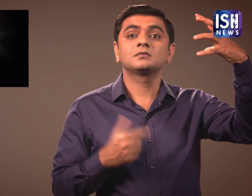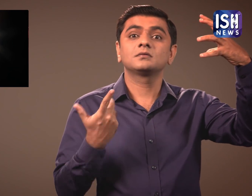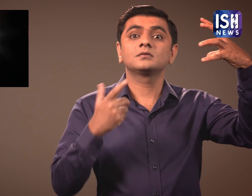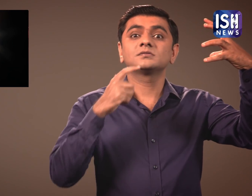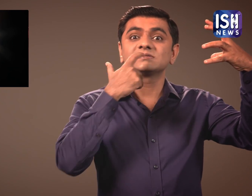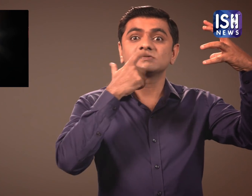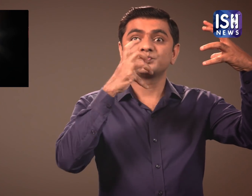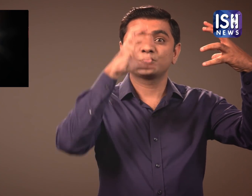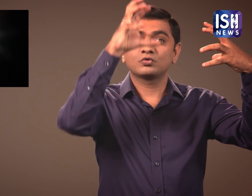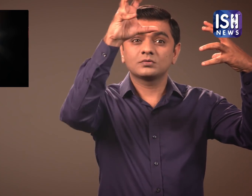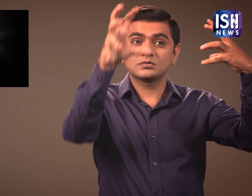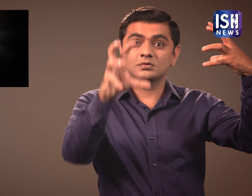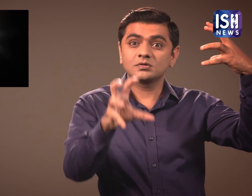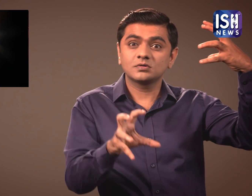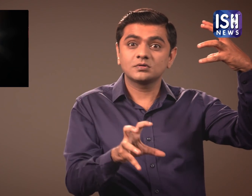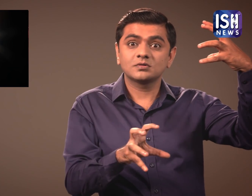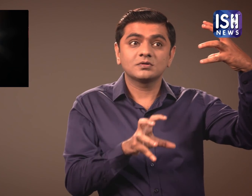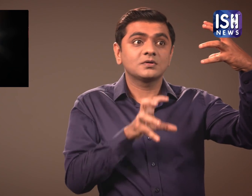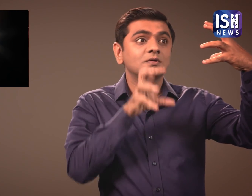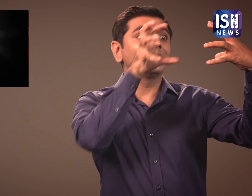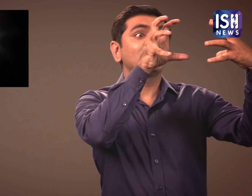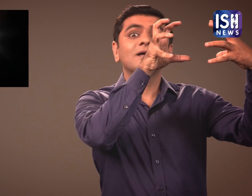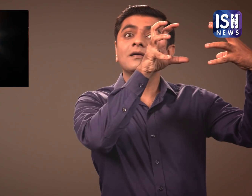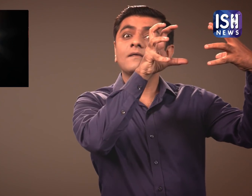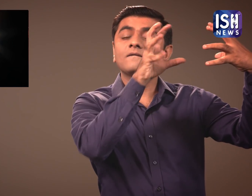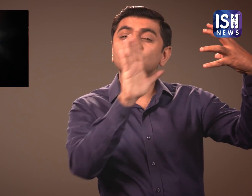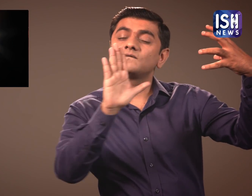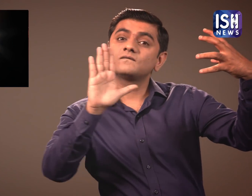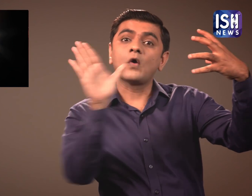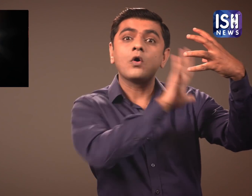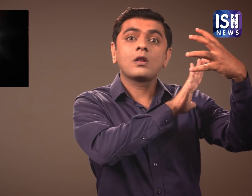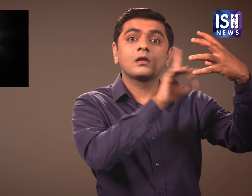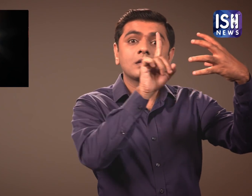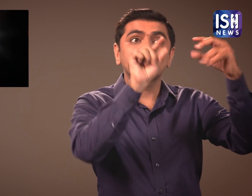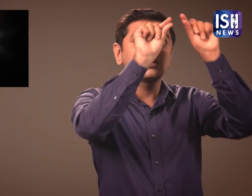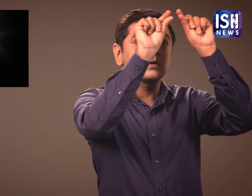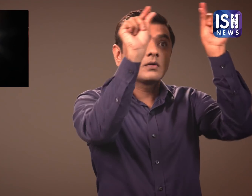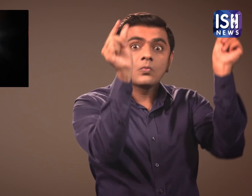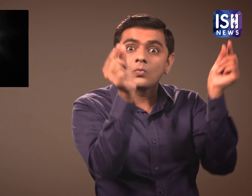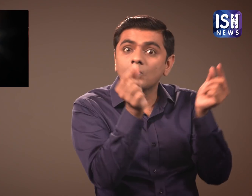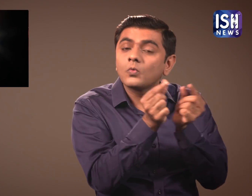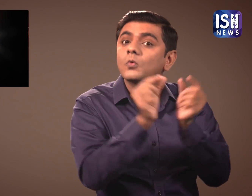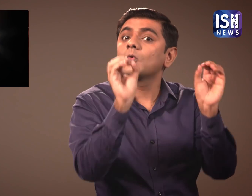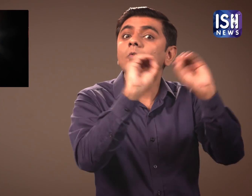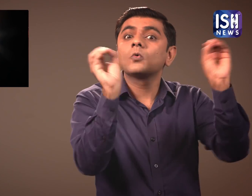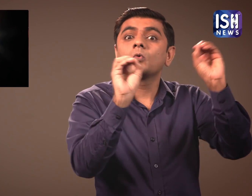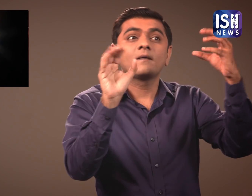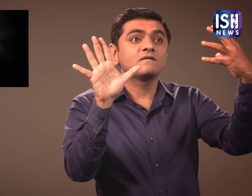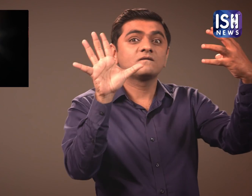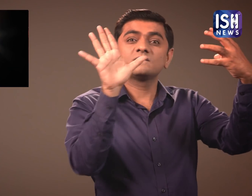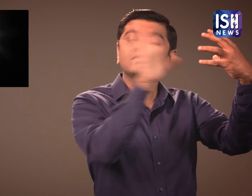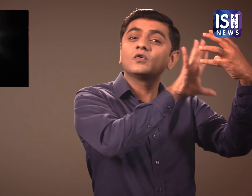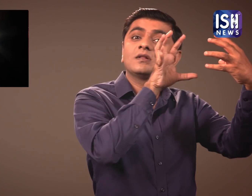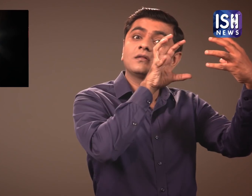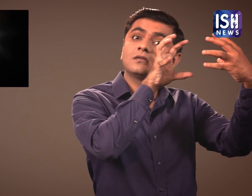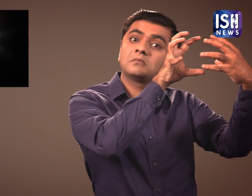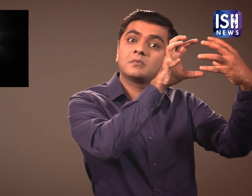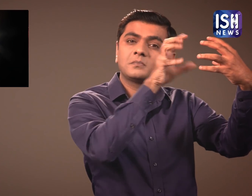This is when the Moon completely hides the Sun and the outer edge of the Sun is not at all visible.